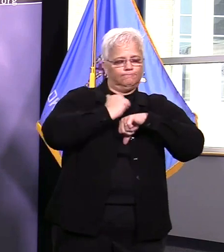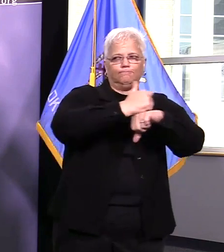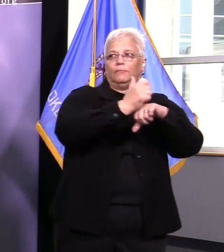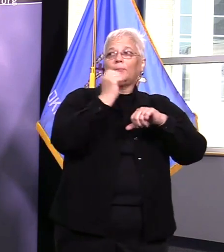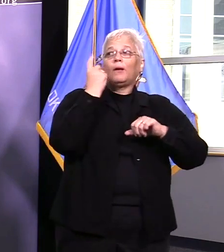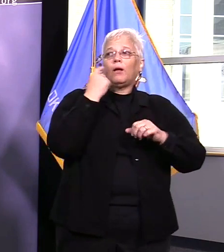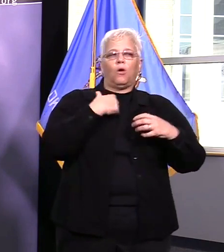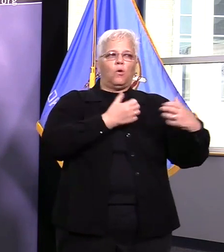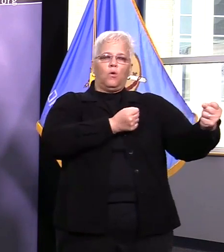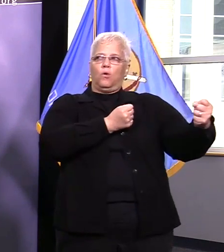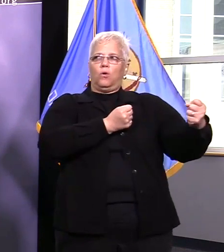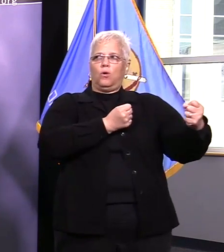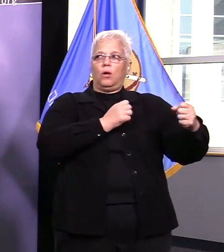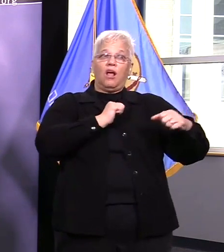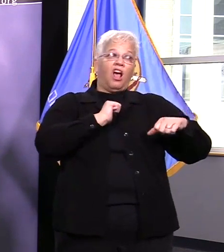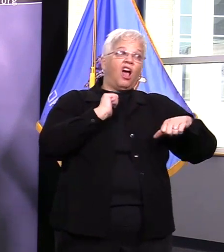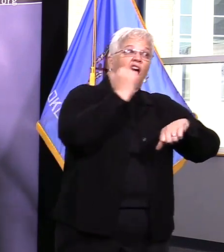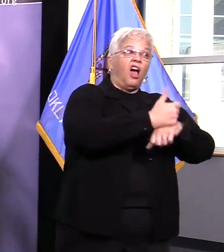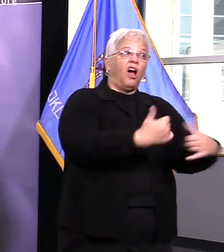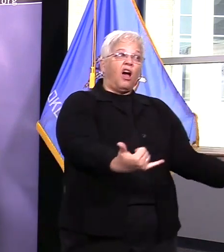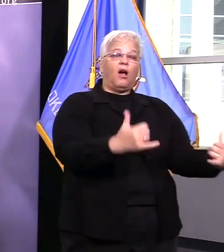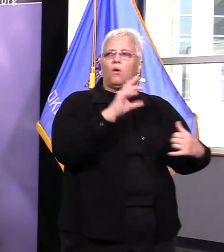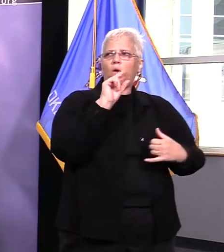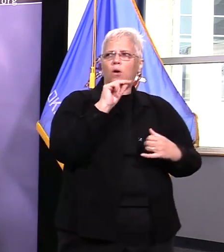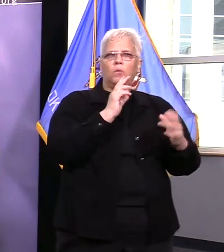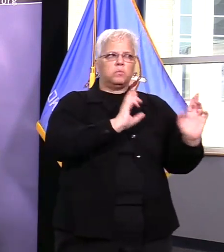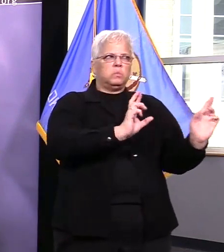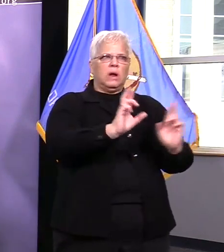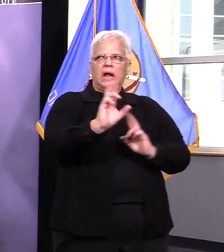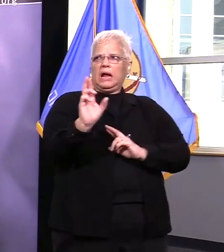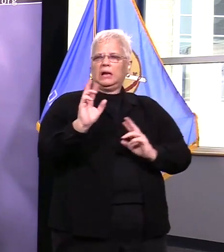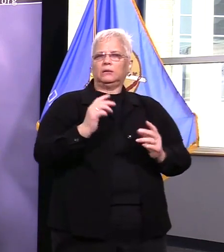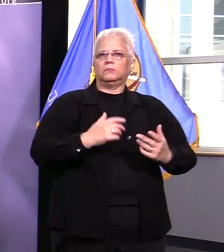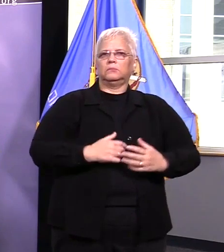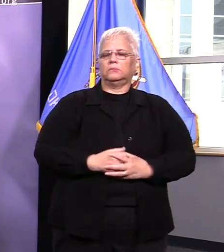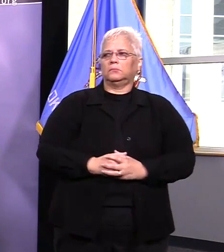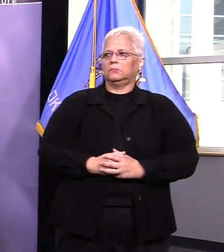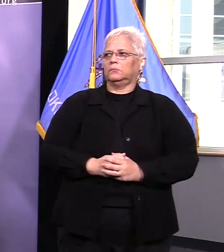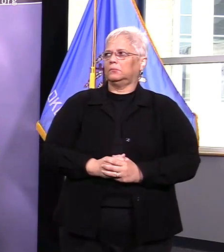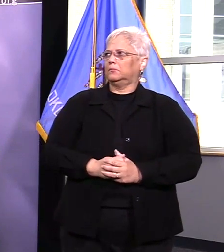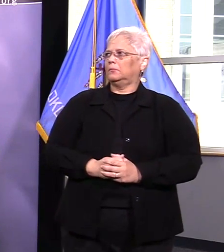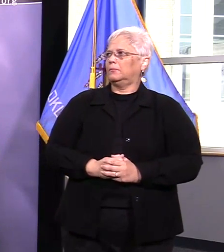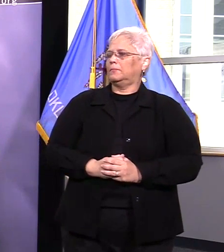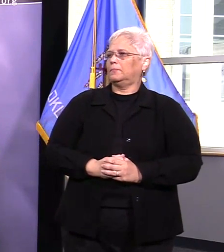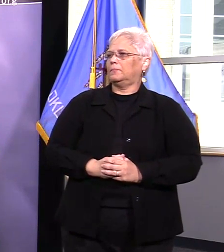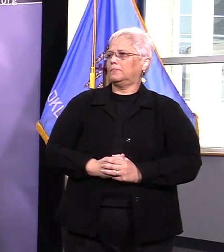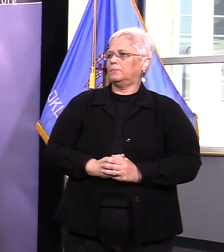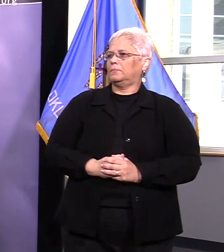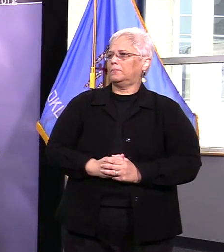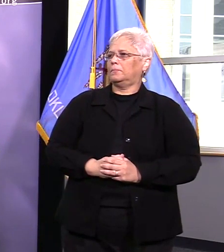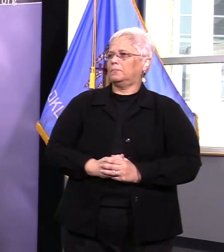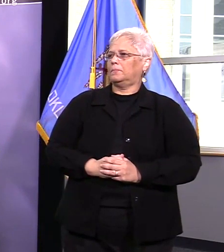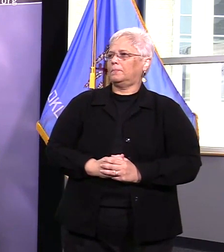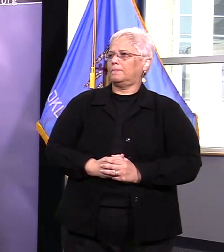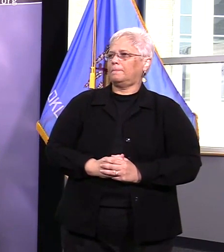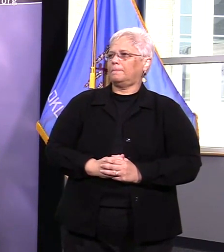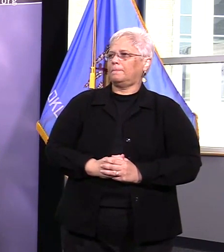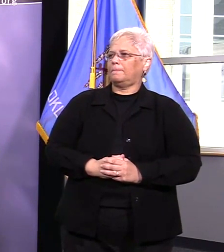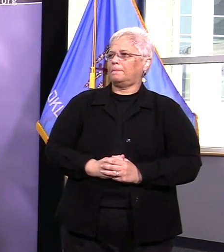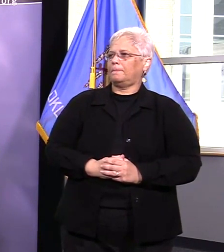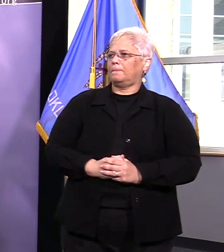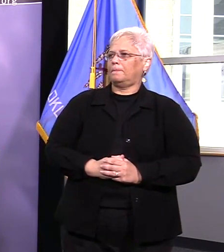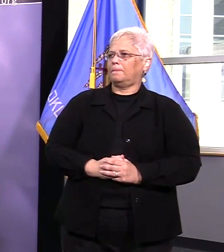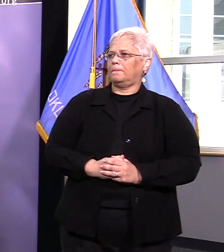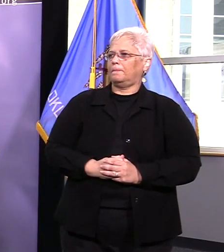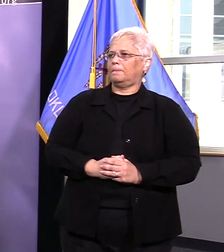further actions to take okay um let's see i have a couple more questions